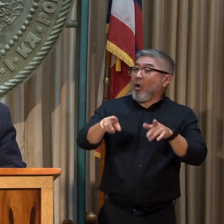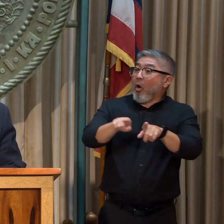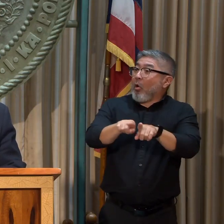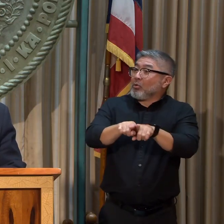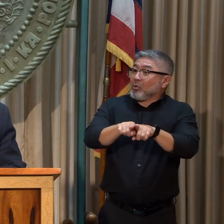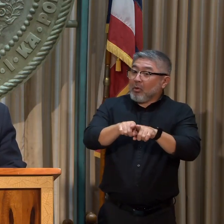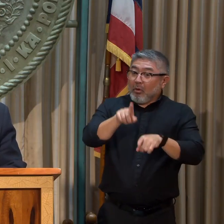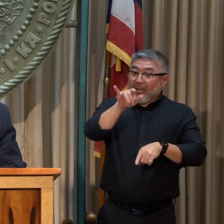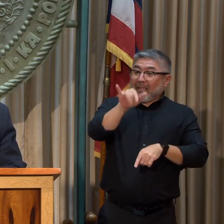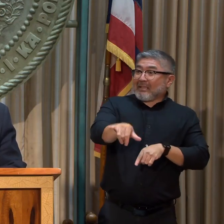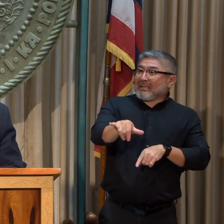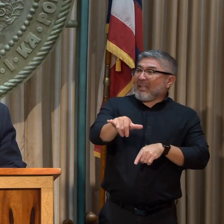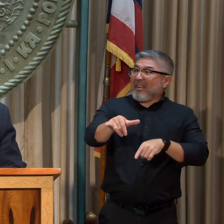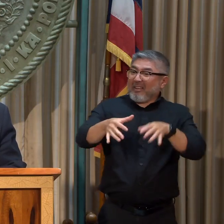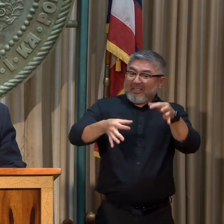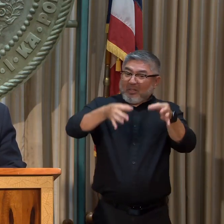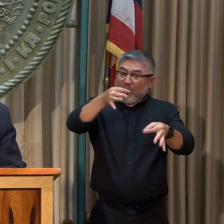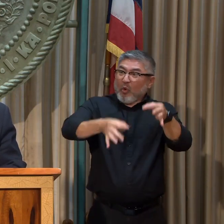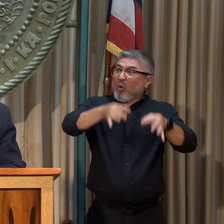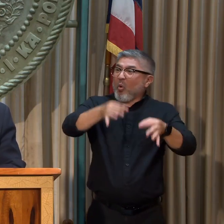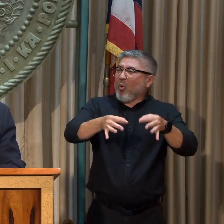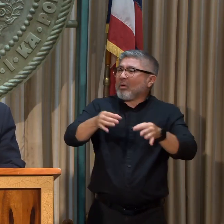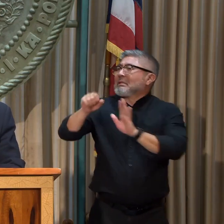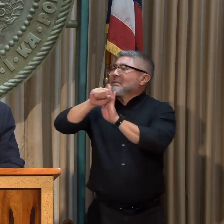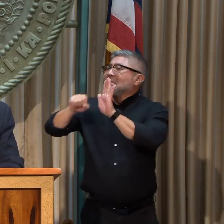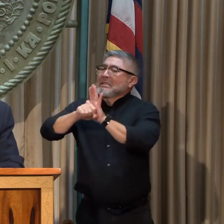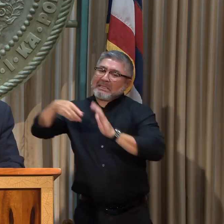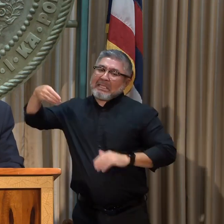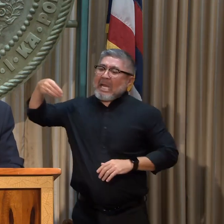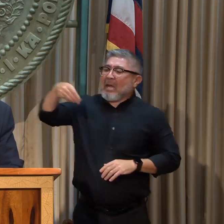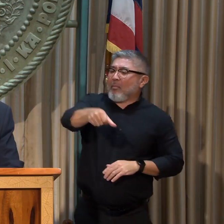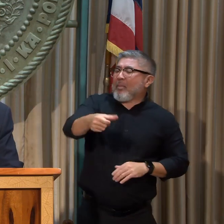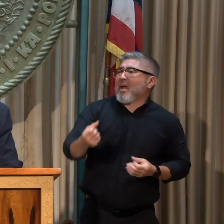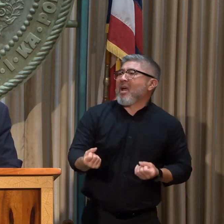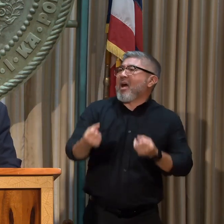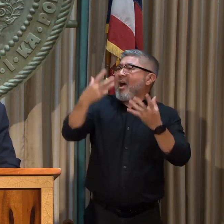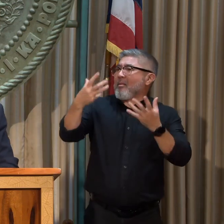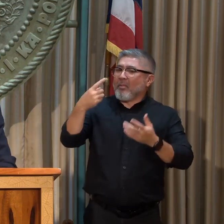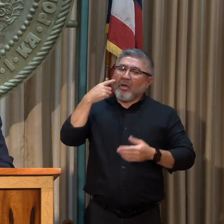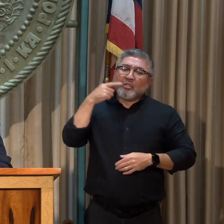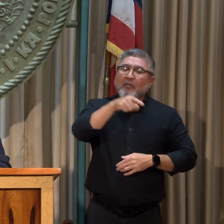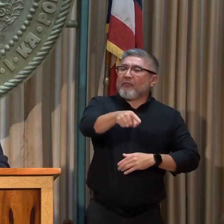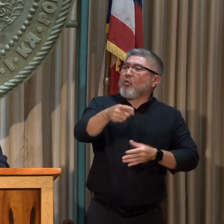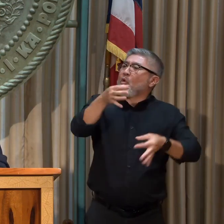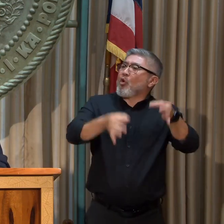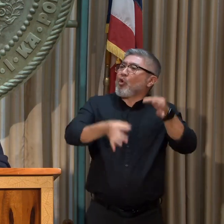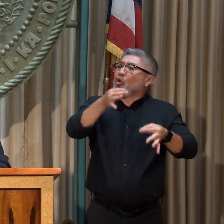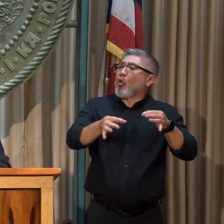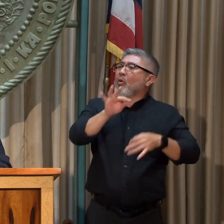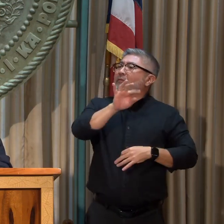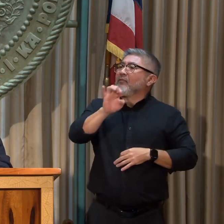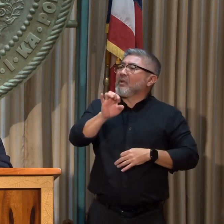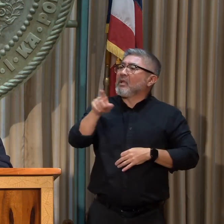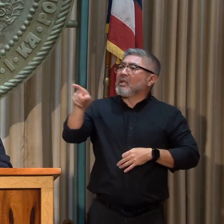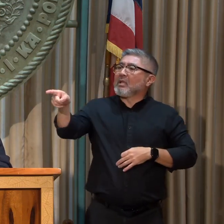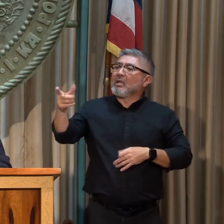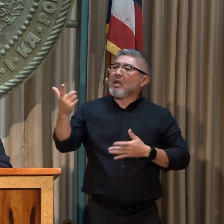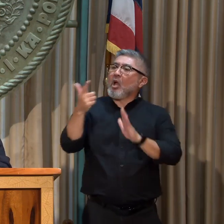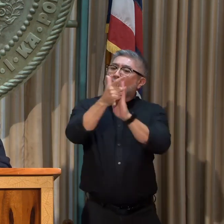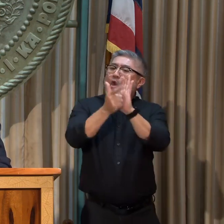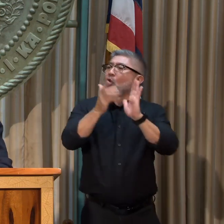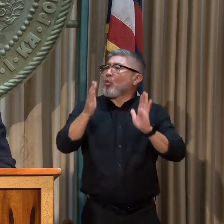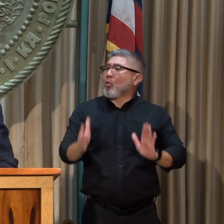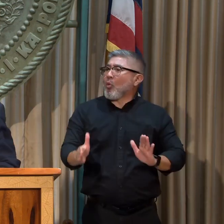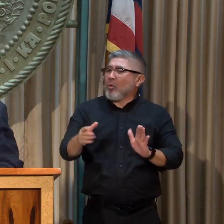two years of the government of the government and would it tell you to do as an attorney on both sides to do?